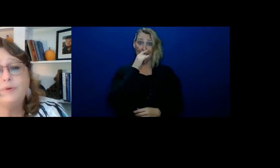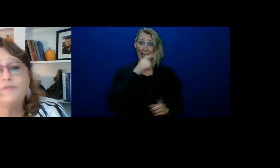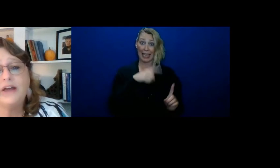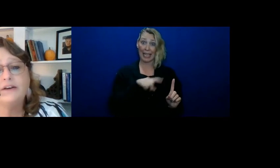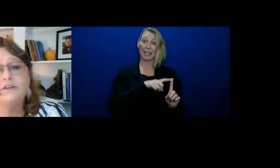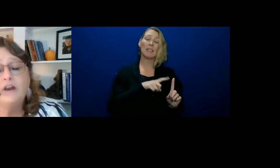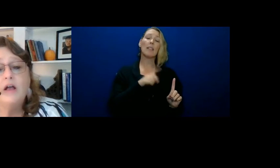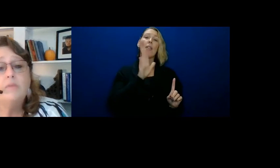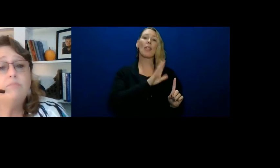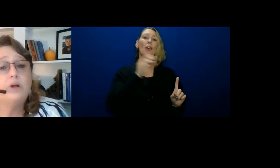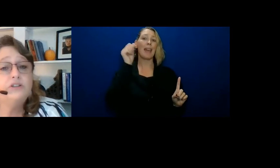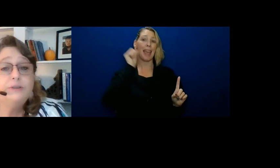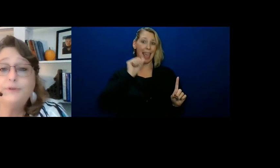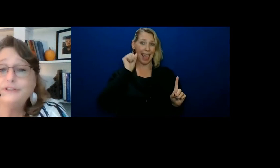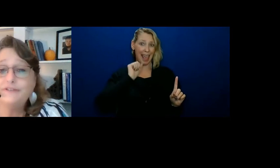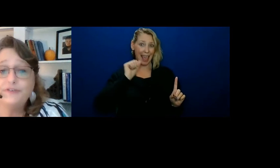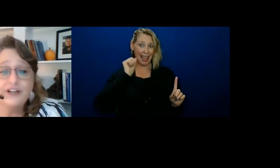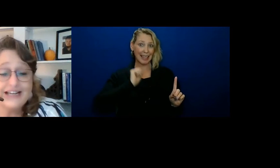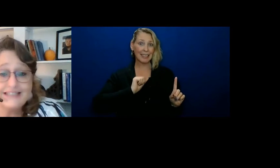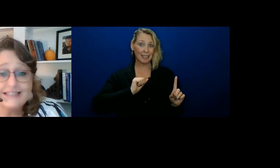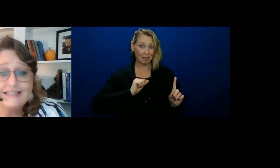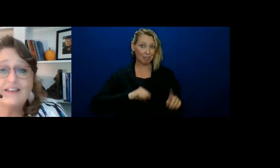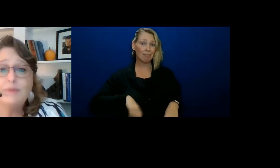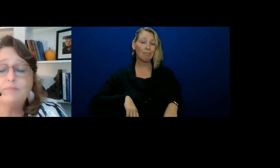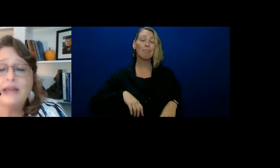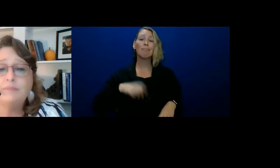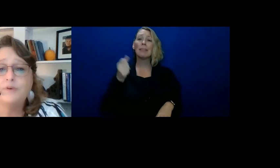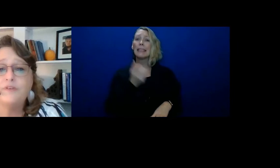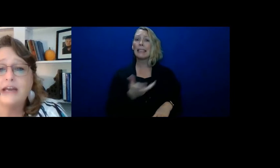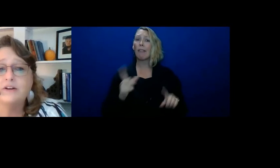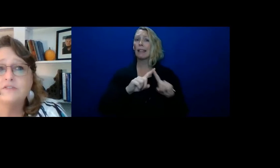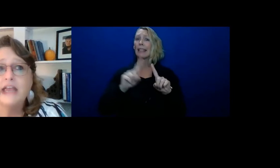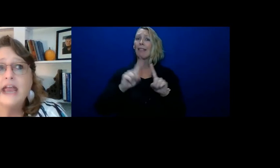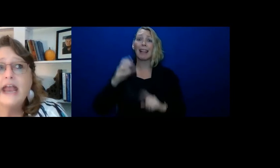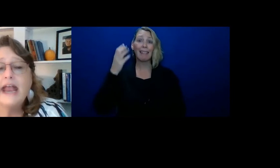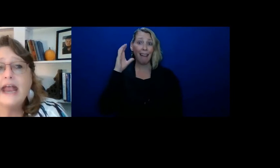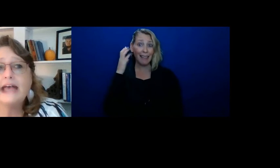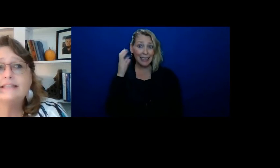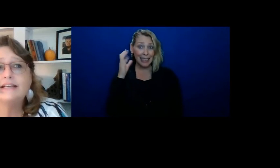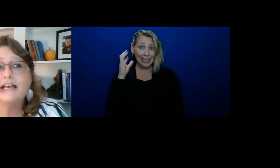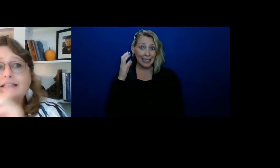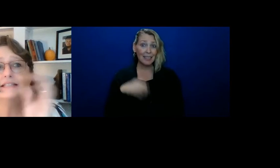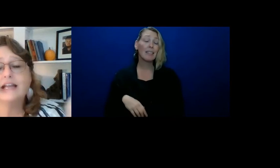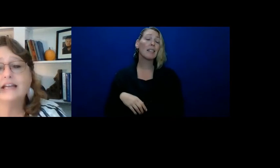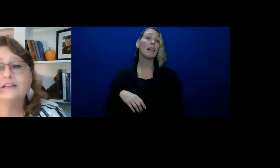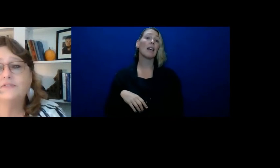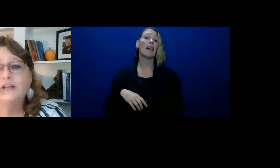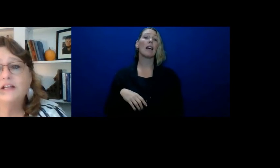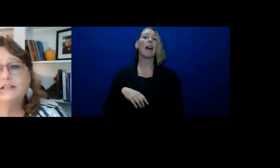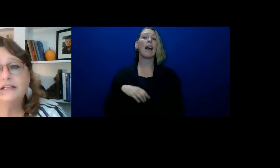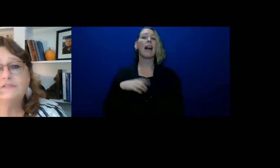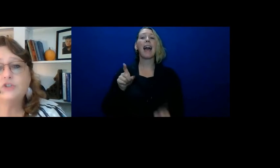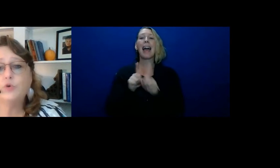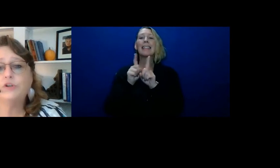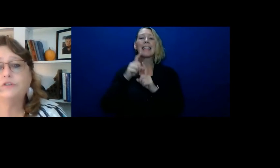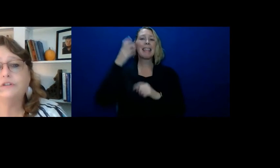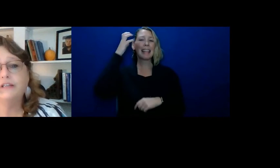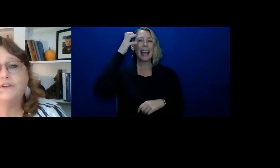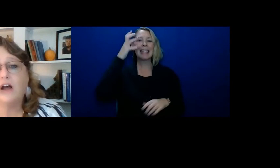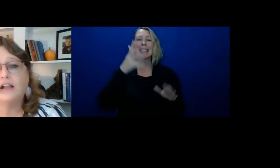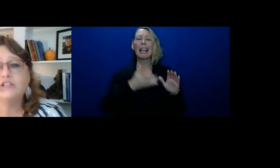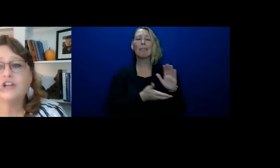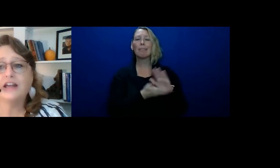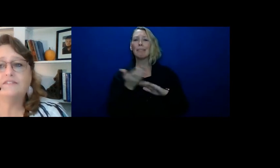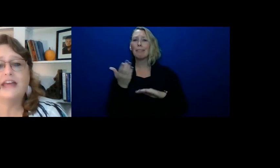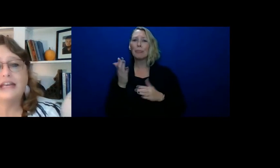been a paid provider. Multiple different cousins have been paid providers. As the cousins kind of leave school or